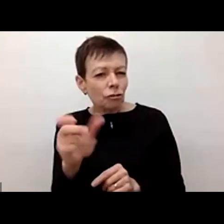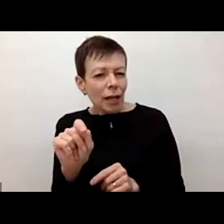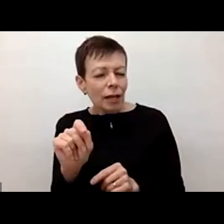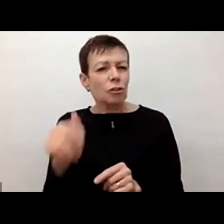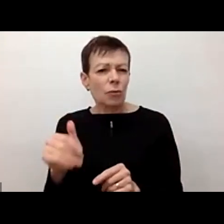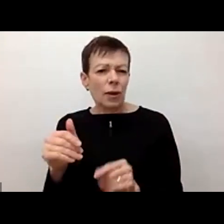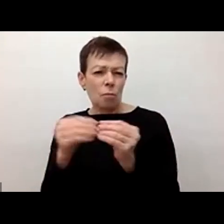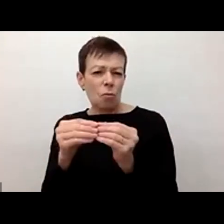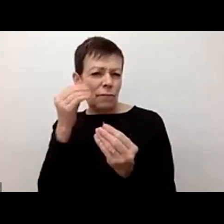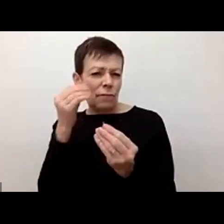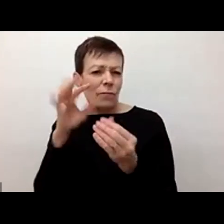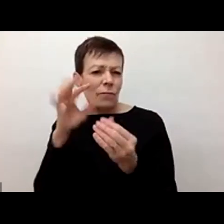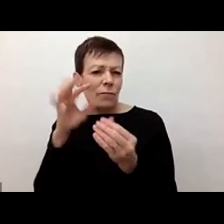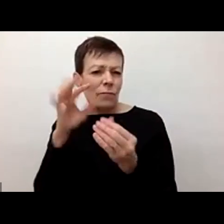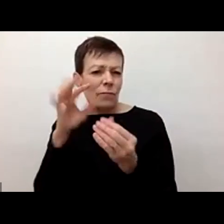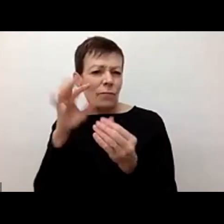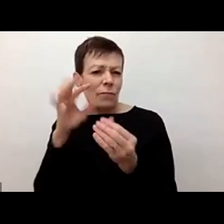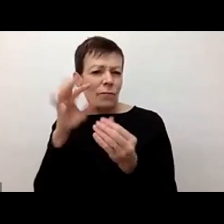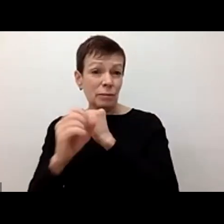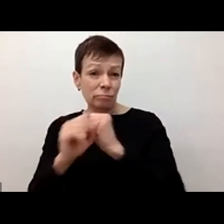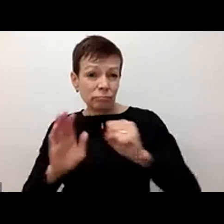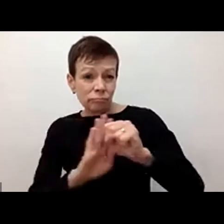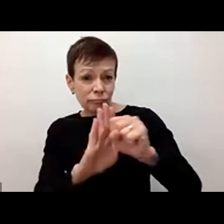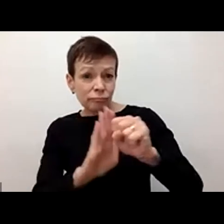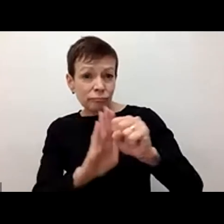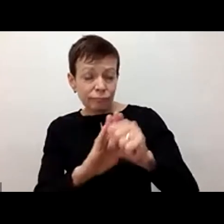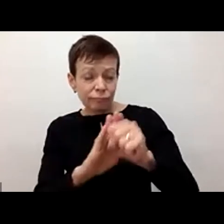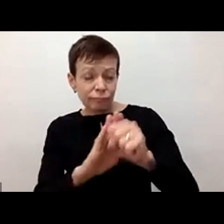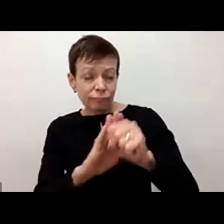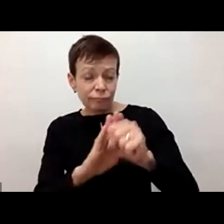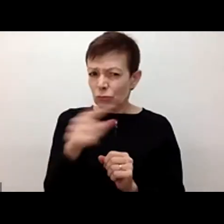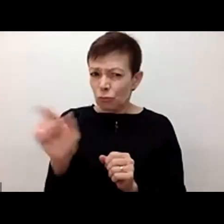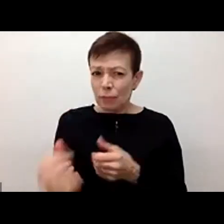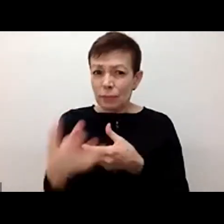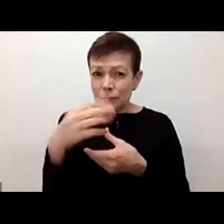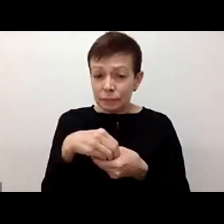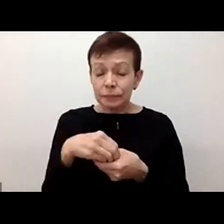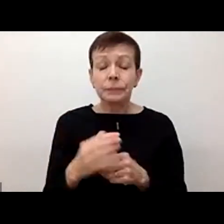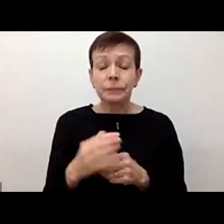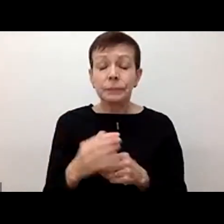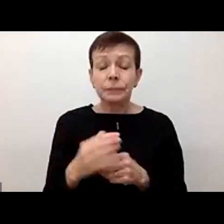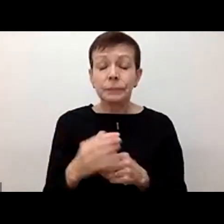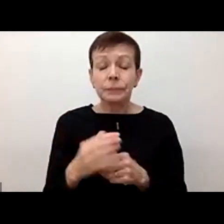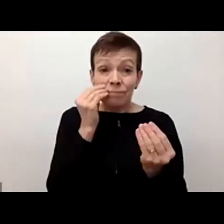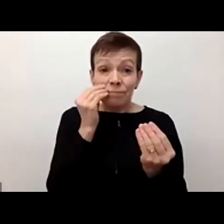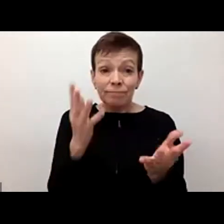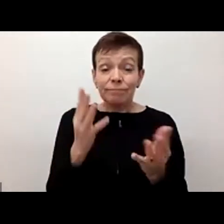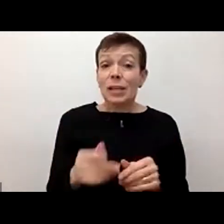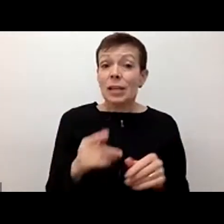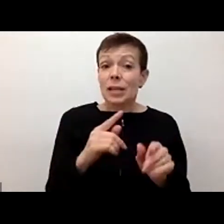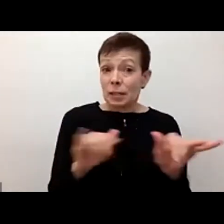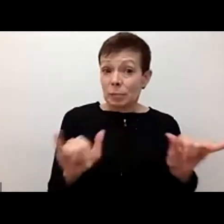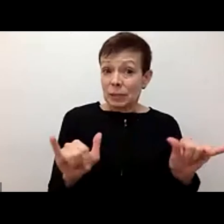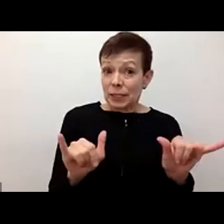ways to get involved. A few housekeeping notes before we begin. Simultaneous interpretation in American Sign Language and speech